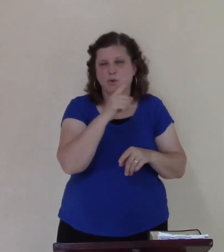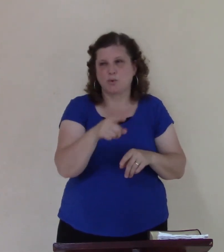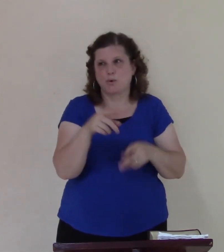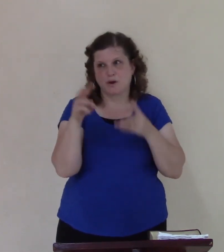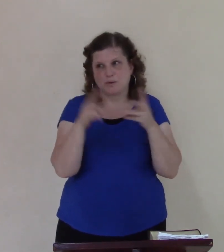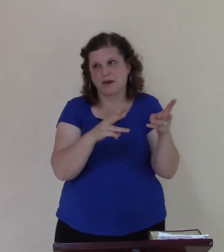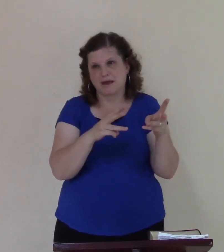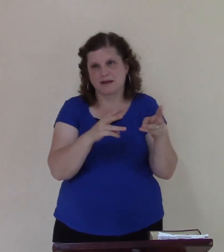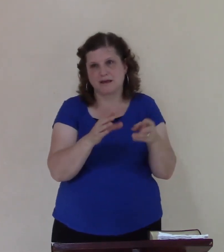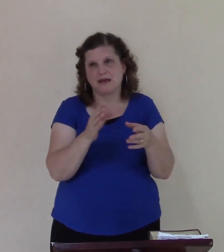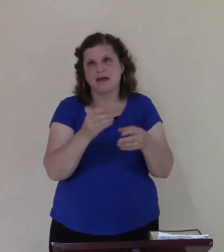our words